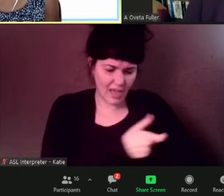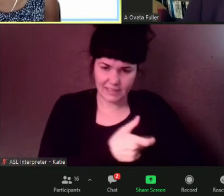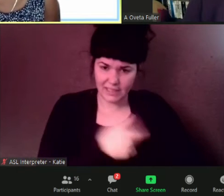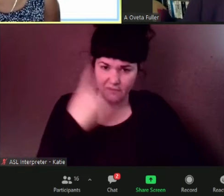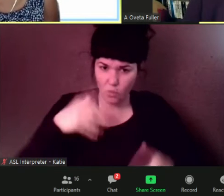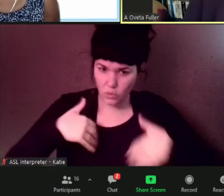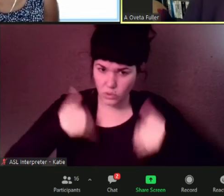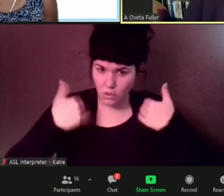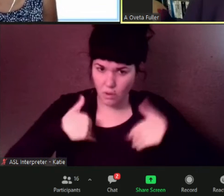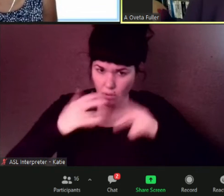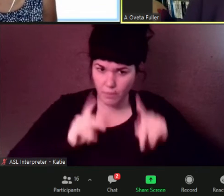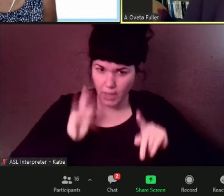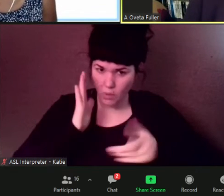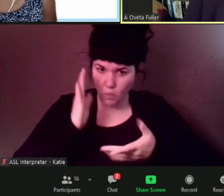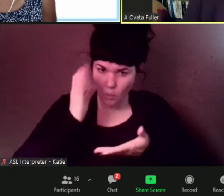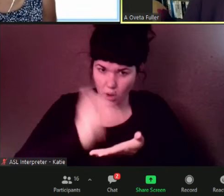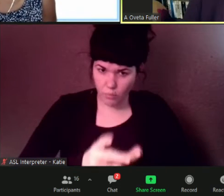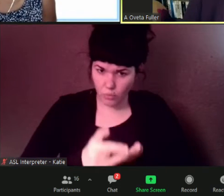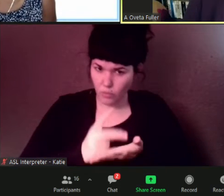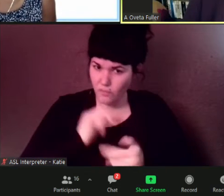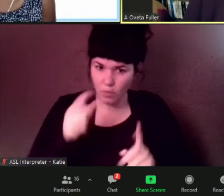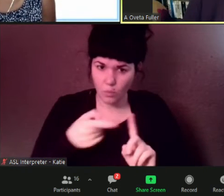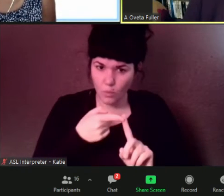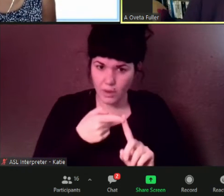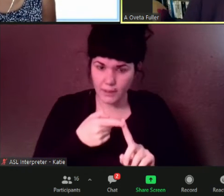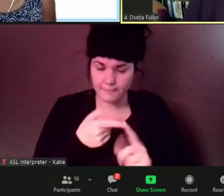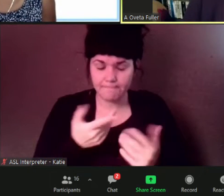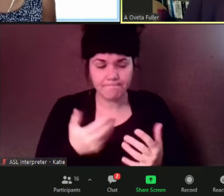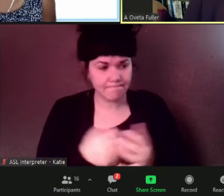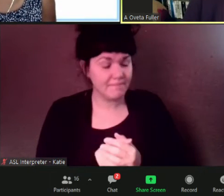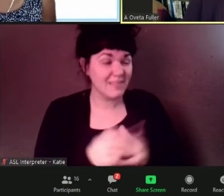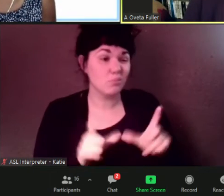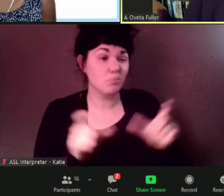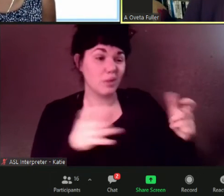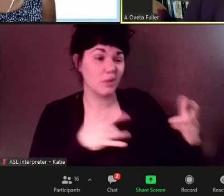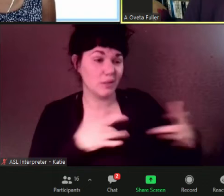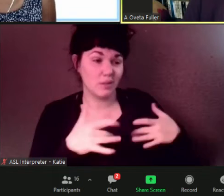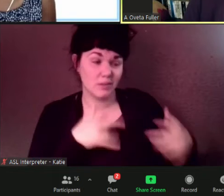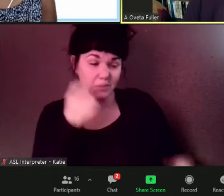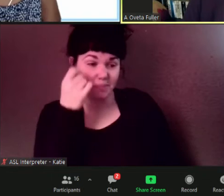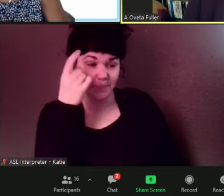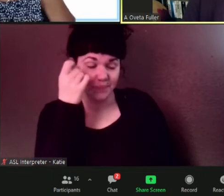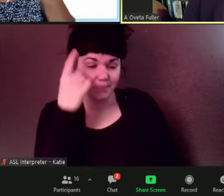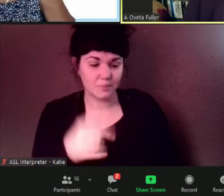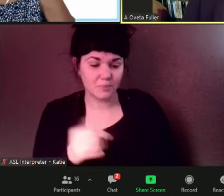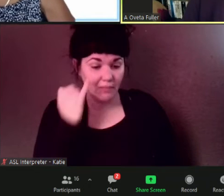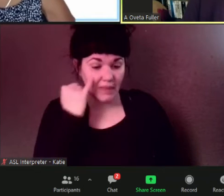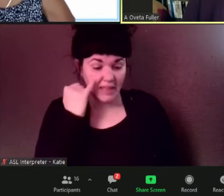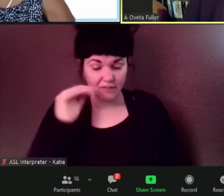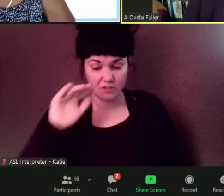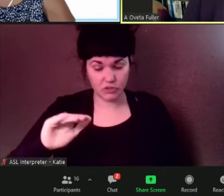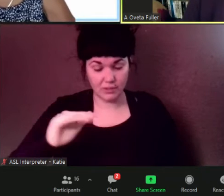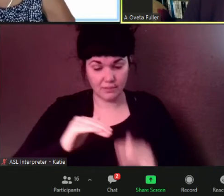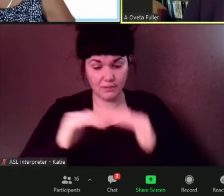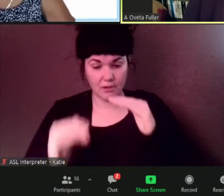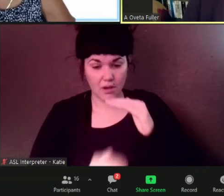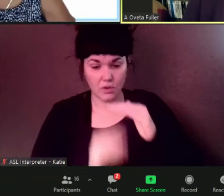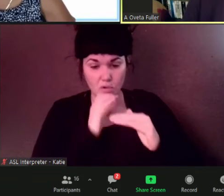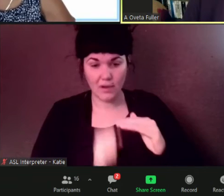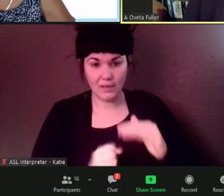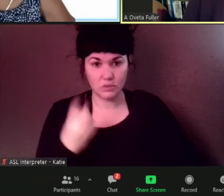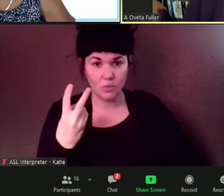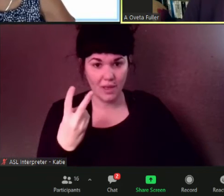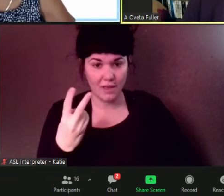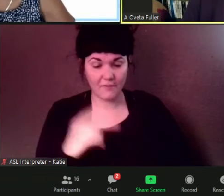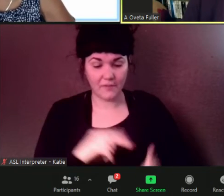yes that's a big concern um in terms of the children under 12 who are not eligible now